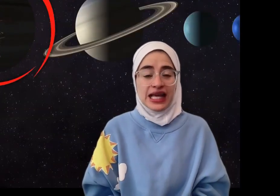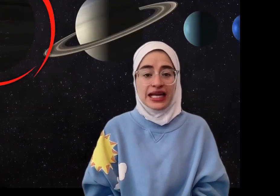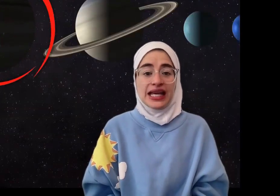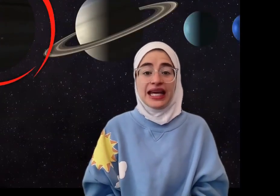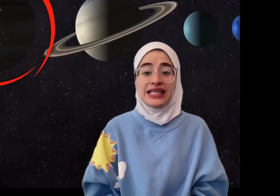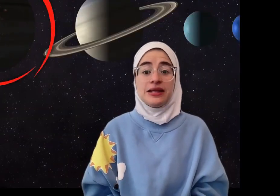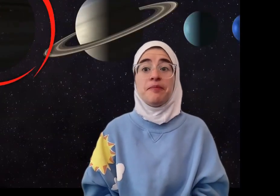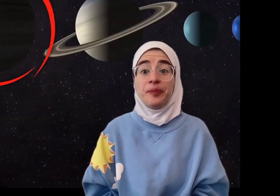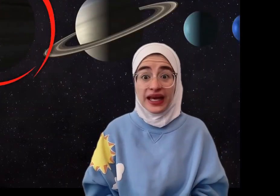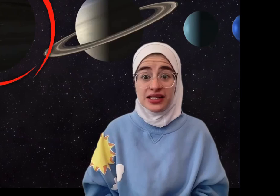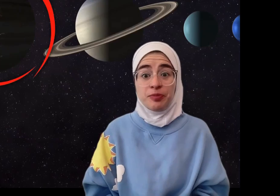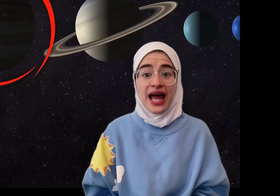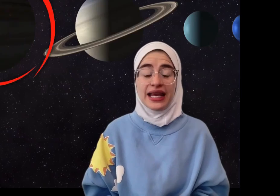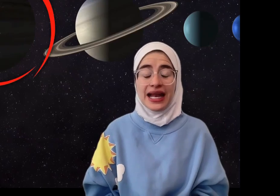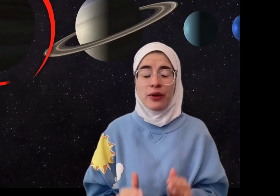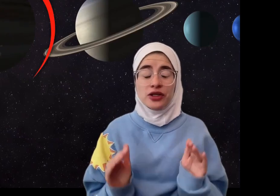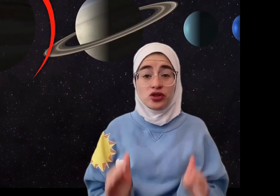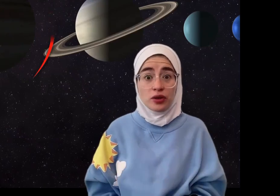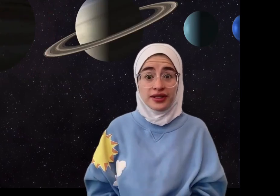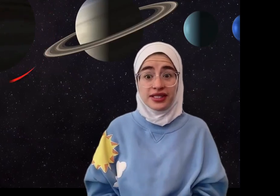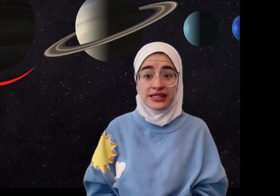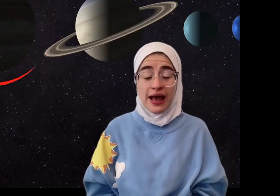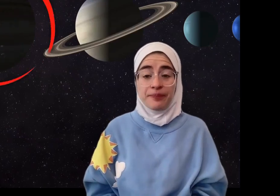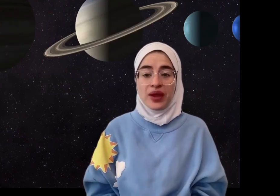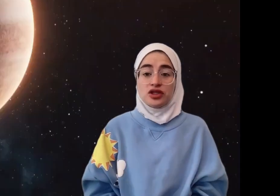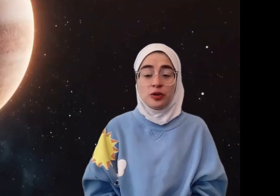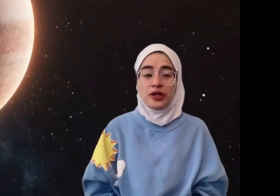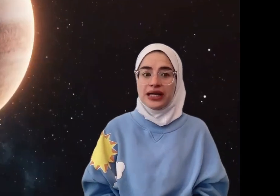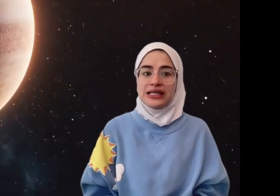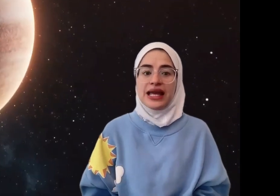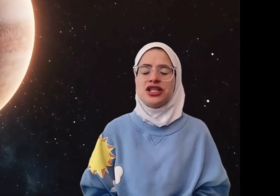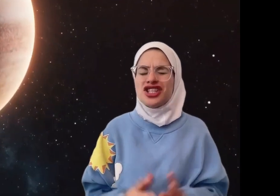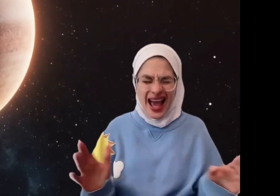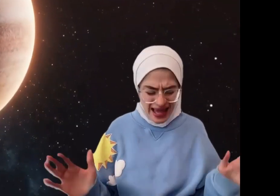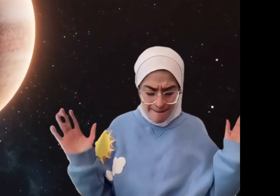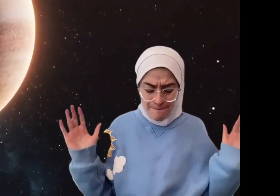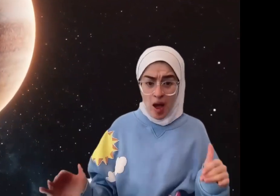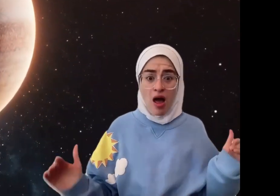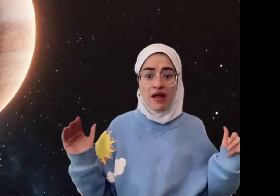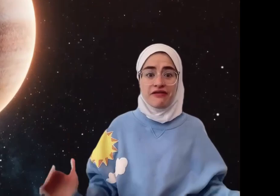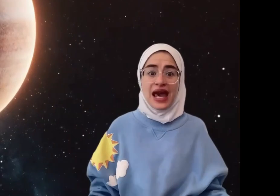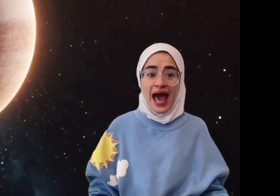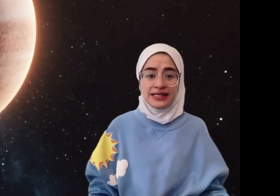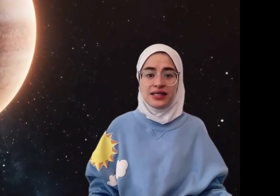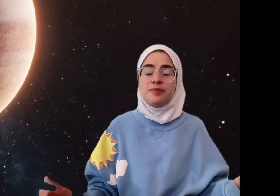sun. It is the biggest planet in our solar system. Jupiter is like a giant ball of gas, a